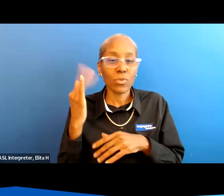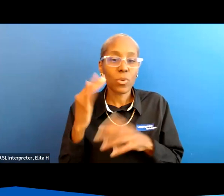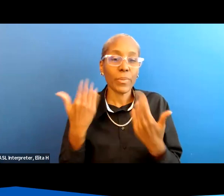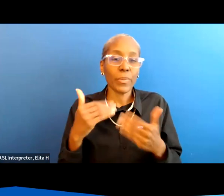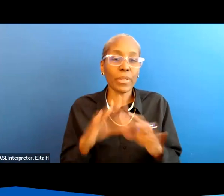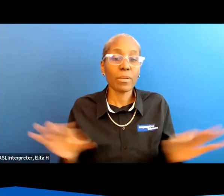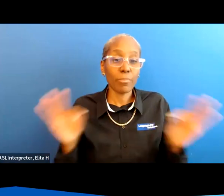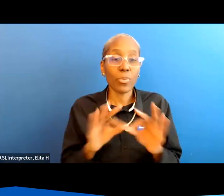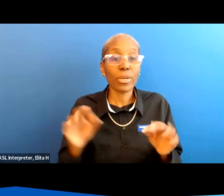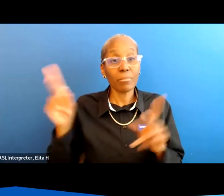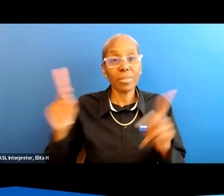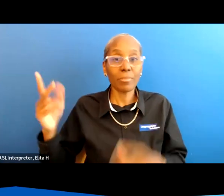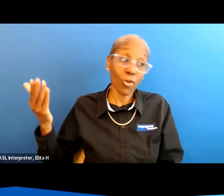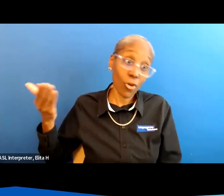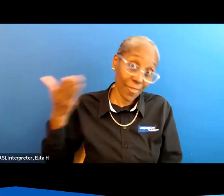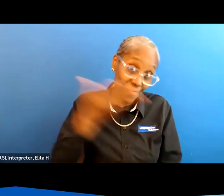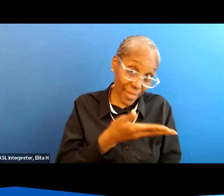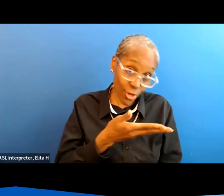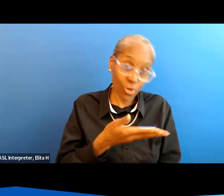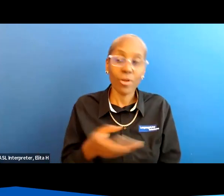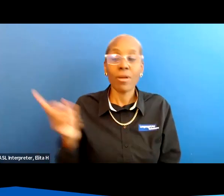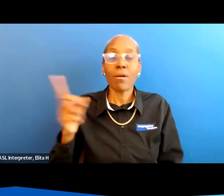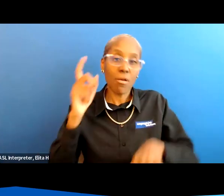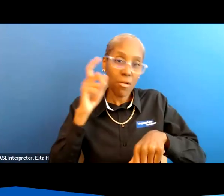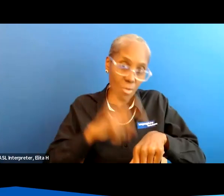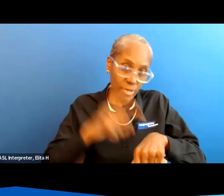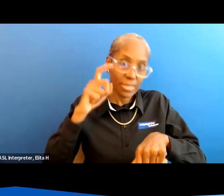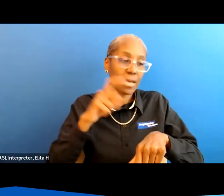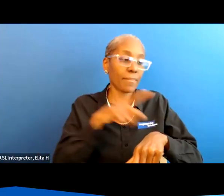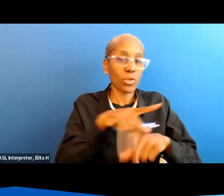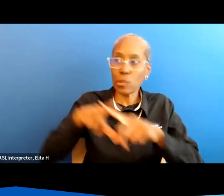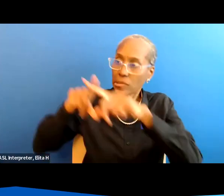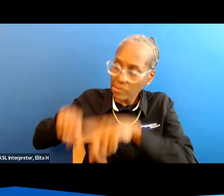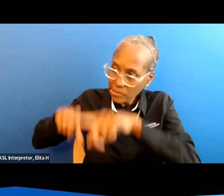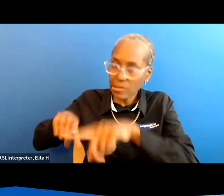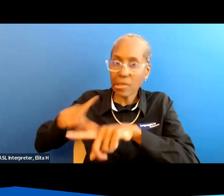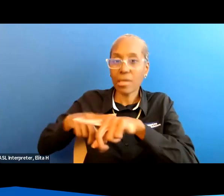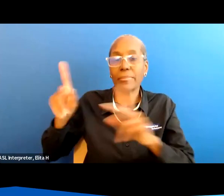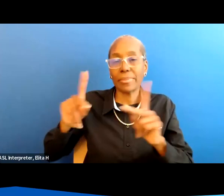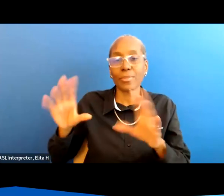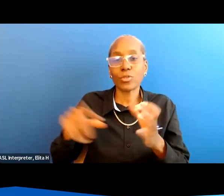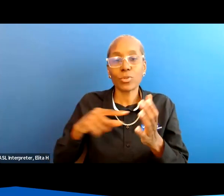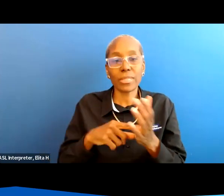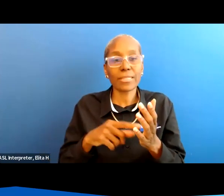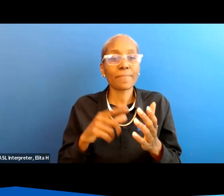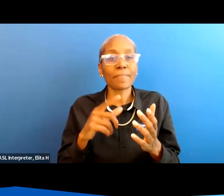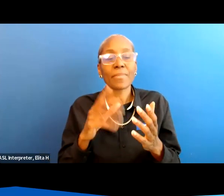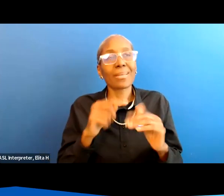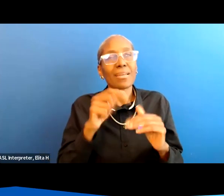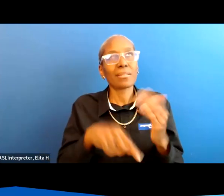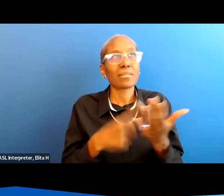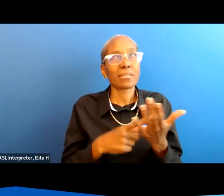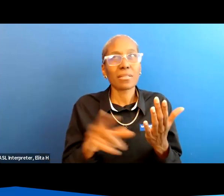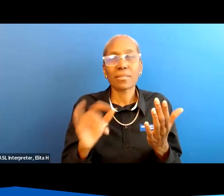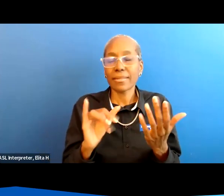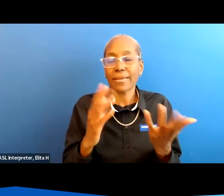important that the people are there that they're on time how you're really counting on those people to do things it even goes into such